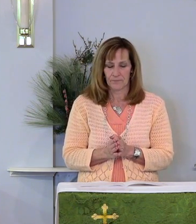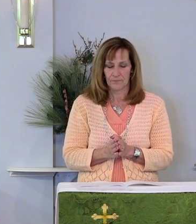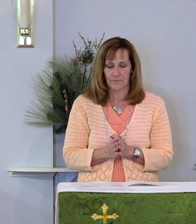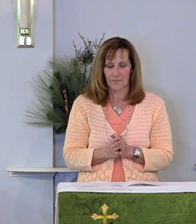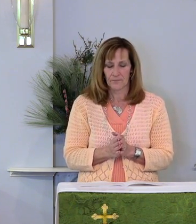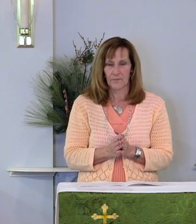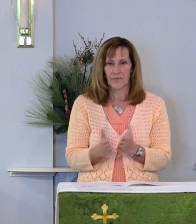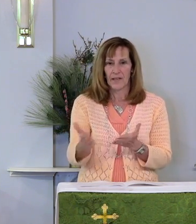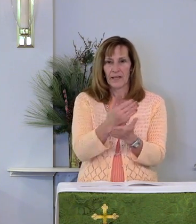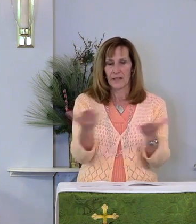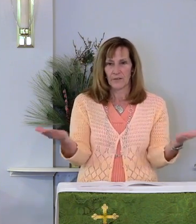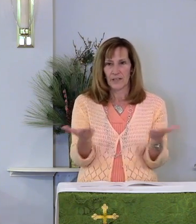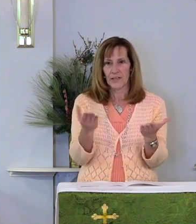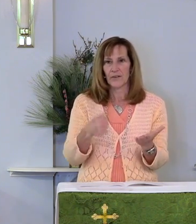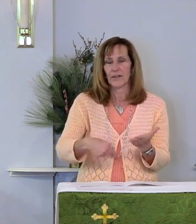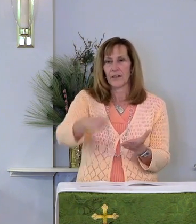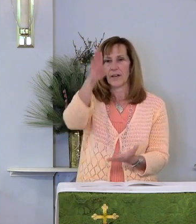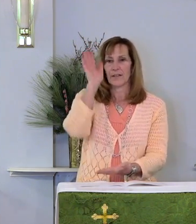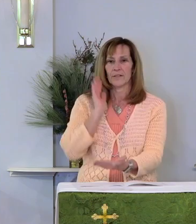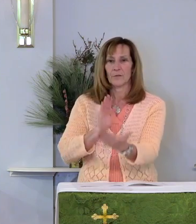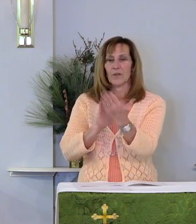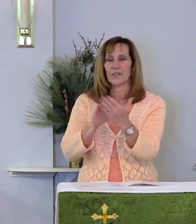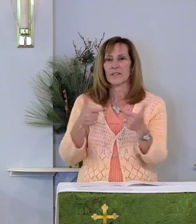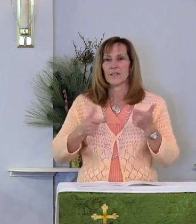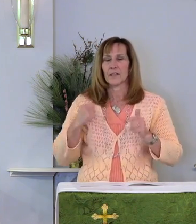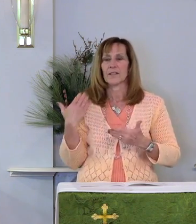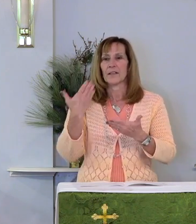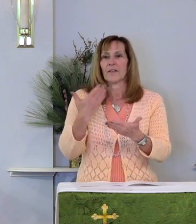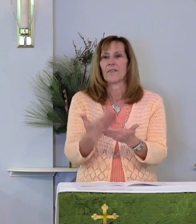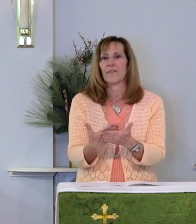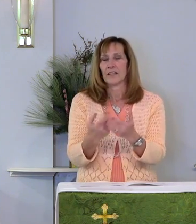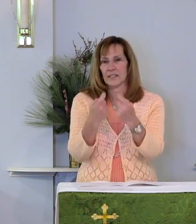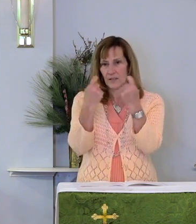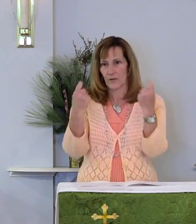Gathered in God's presence, let us confess our sin.